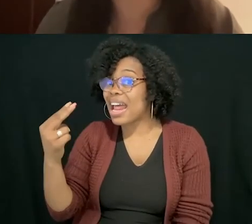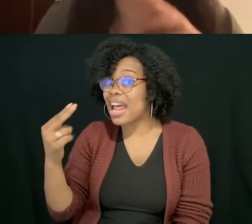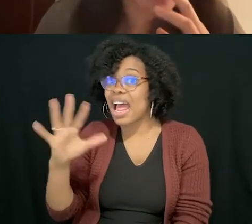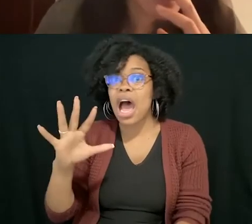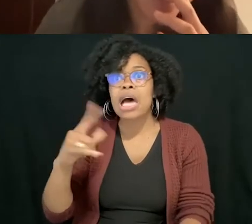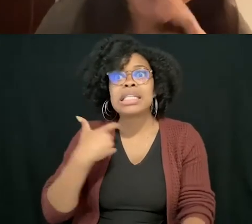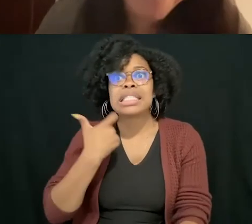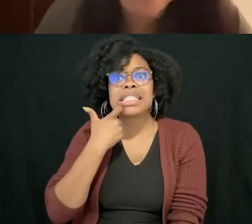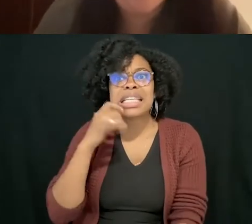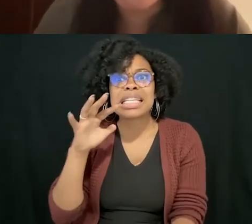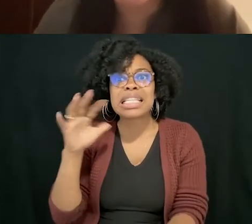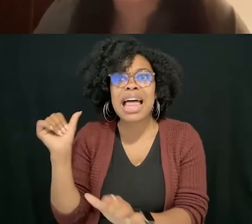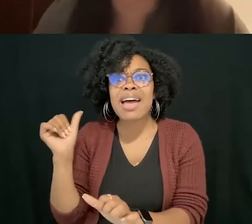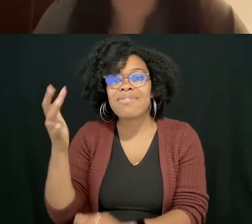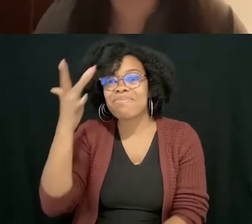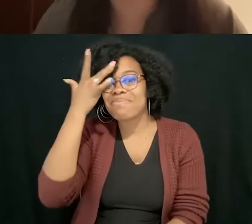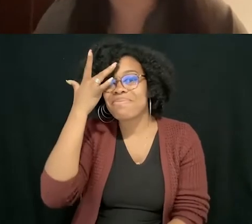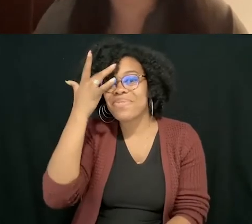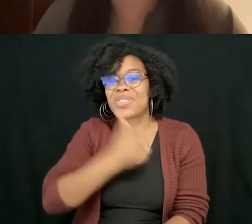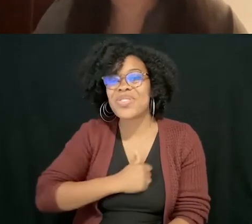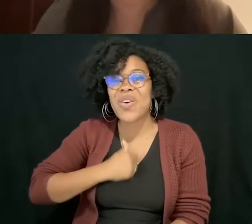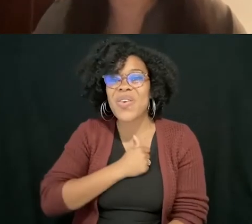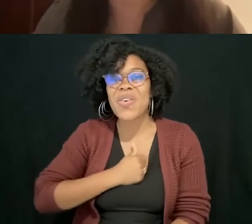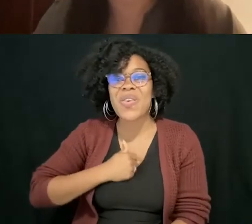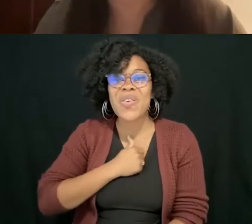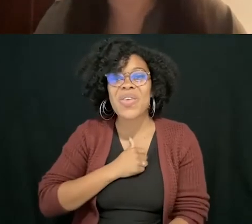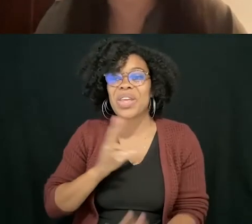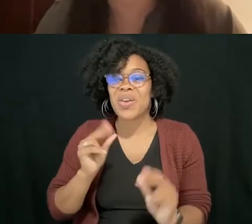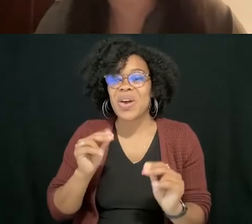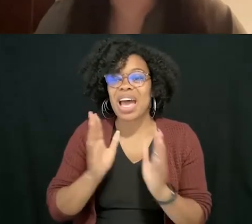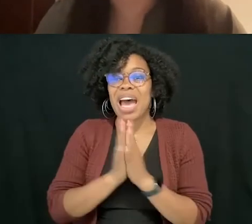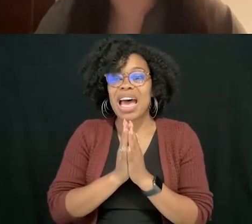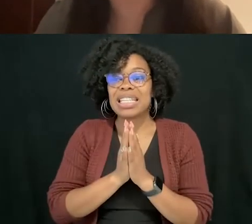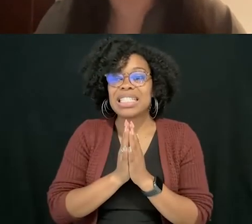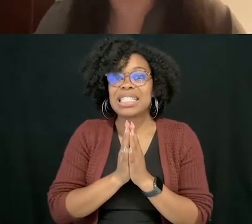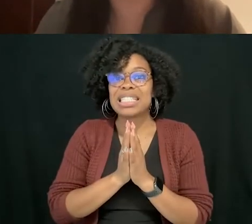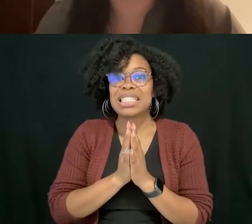left. Sorry. Um, okay. We had a backup ready.